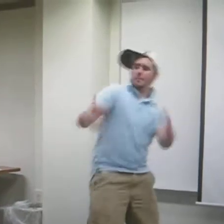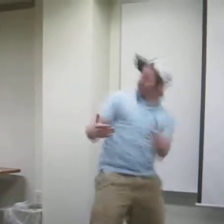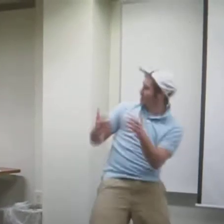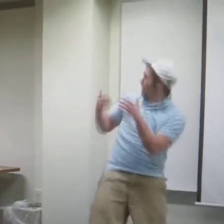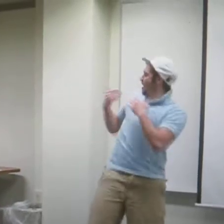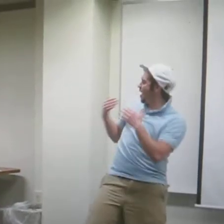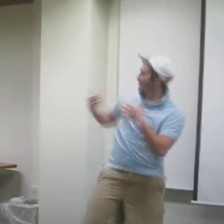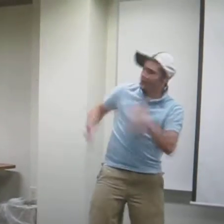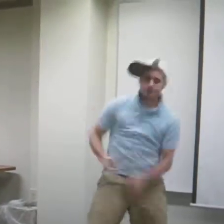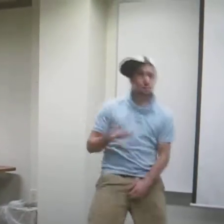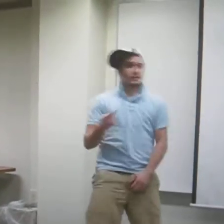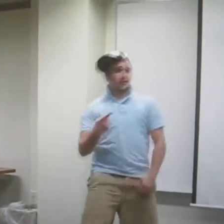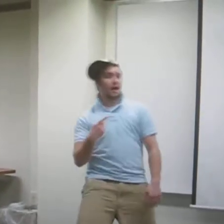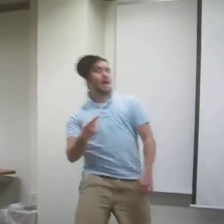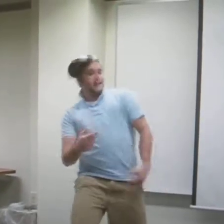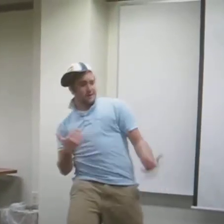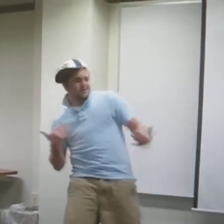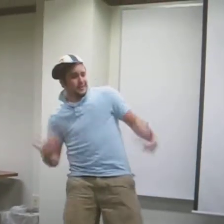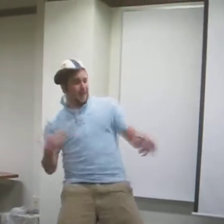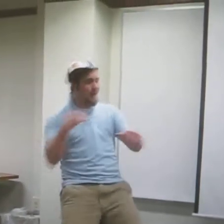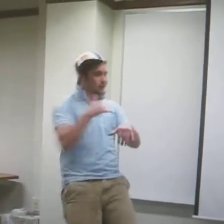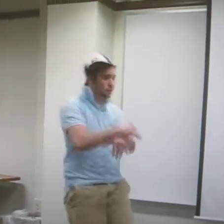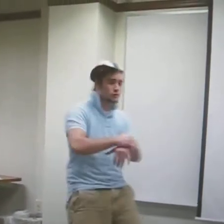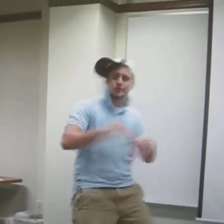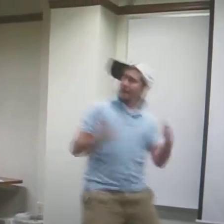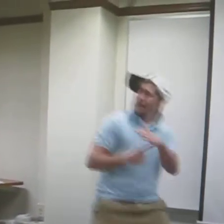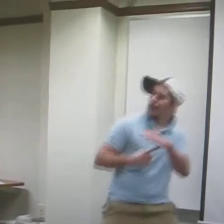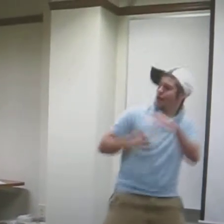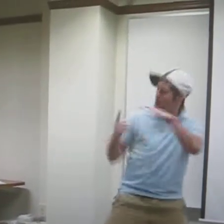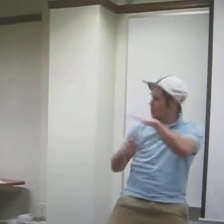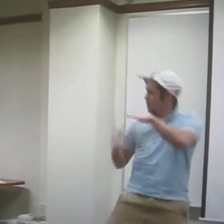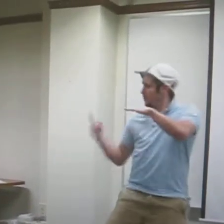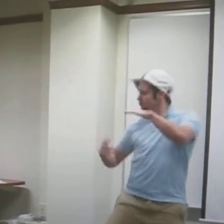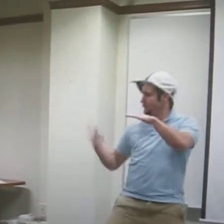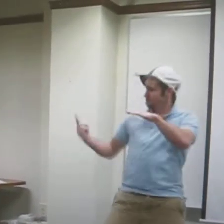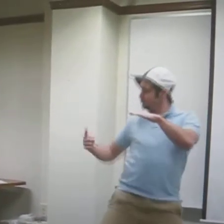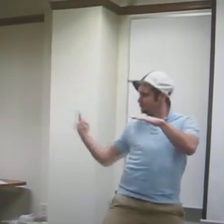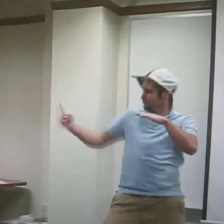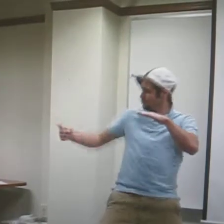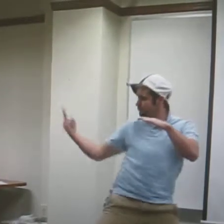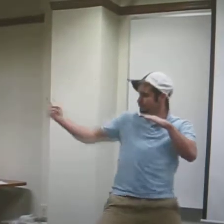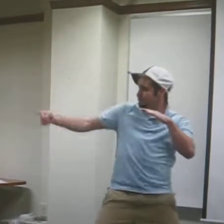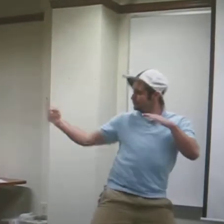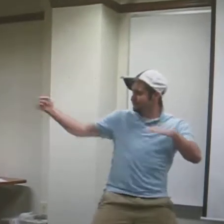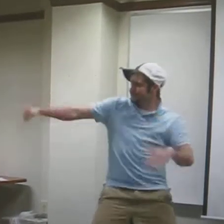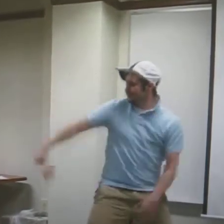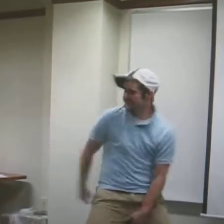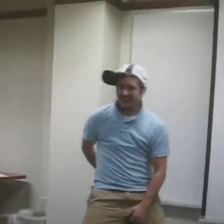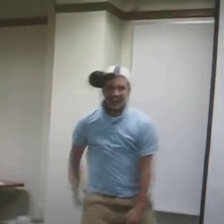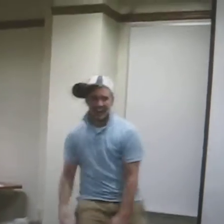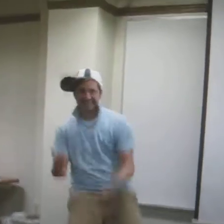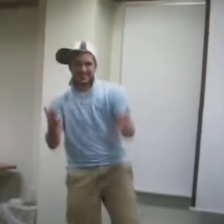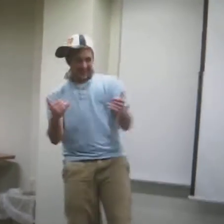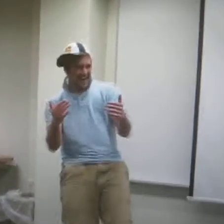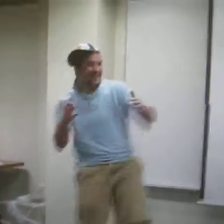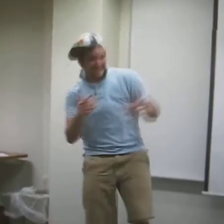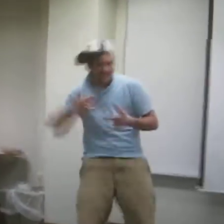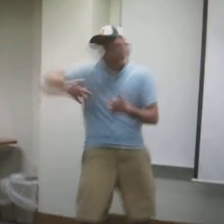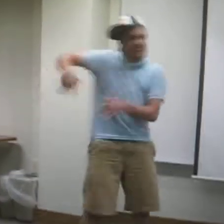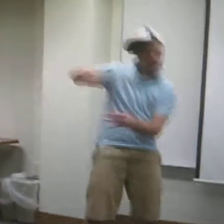behind me, have a night to get away You don't wanna drive